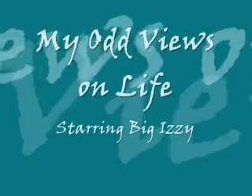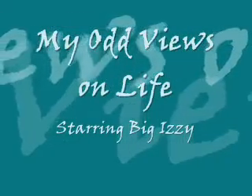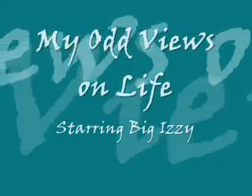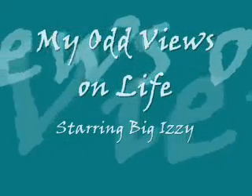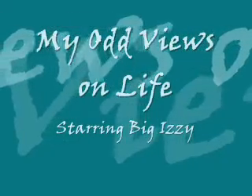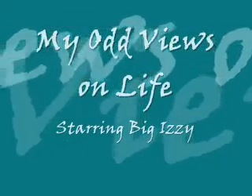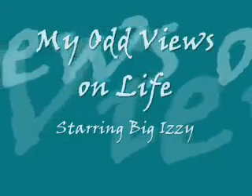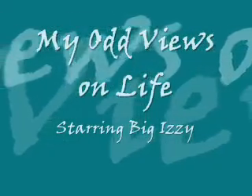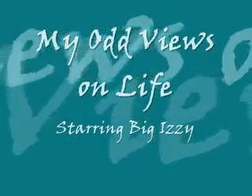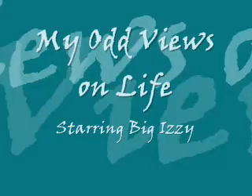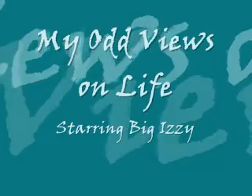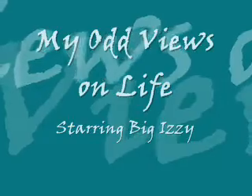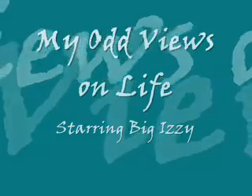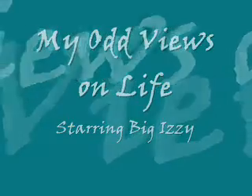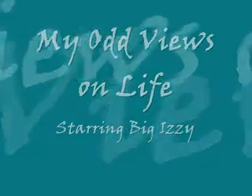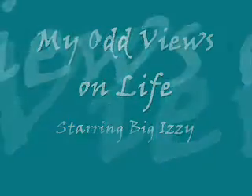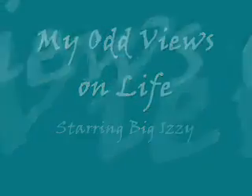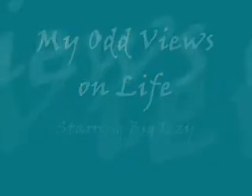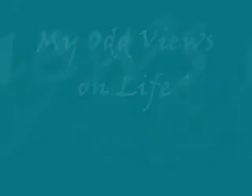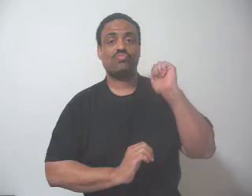more of Izzy's views on life